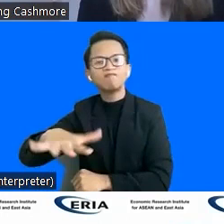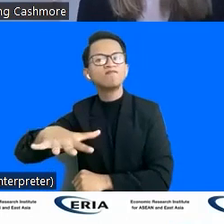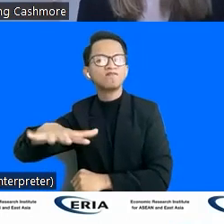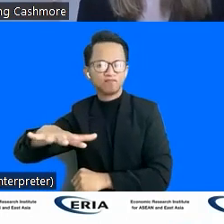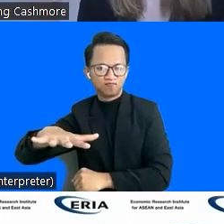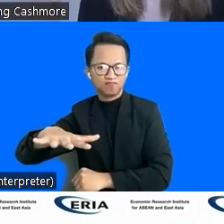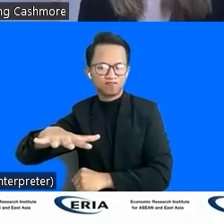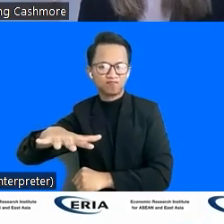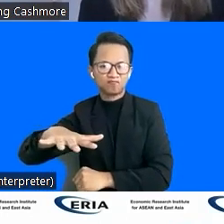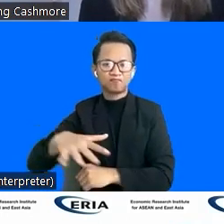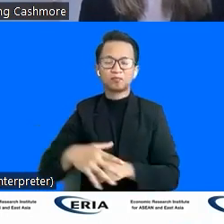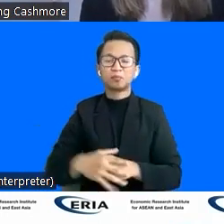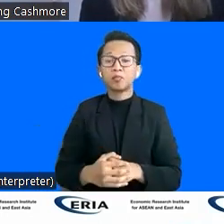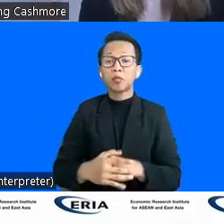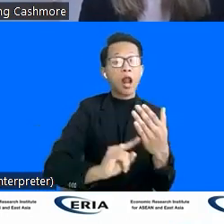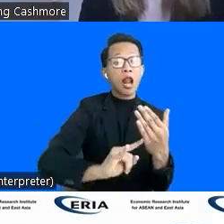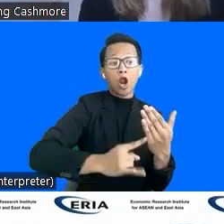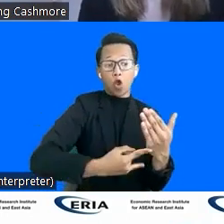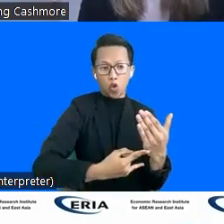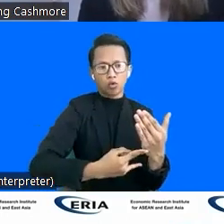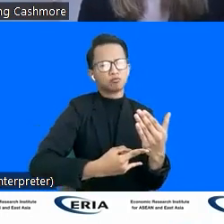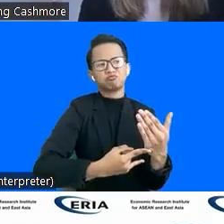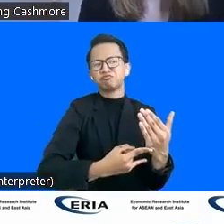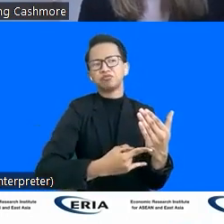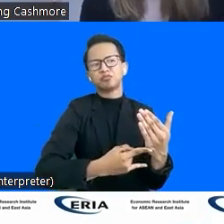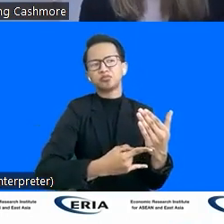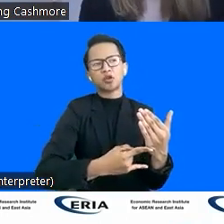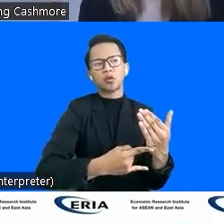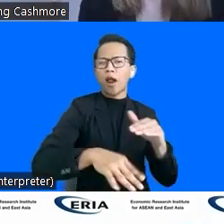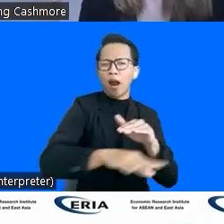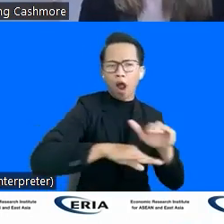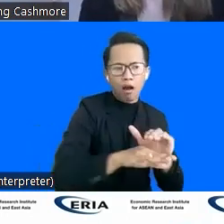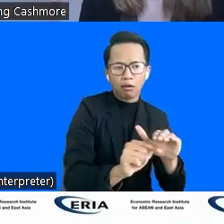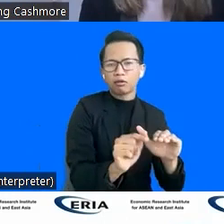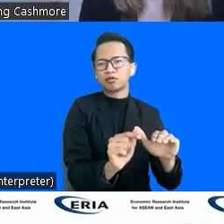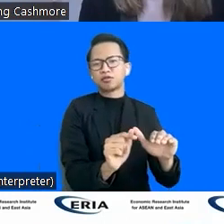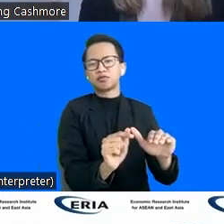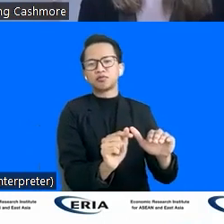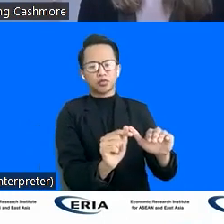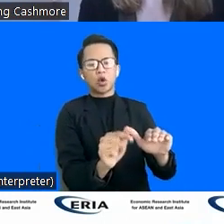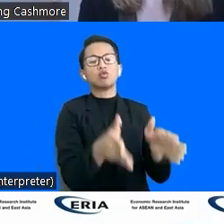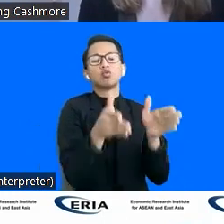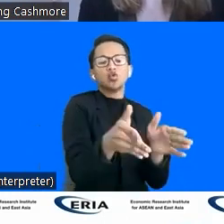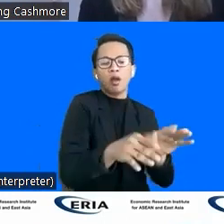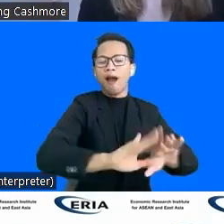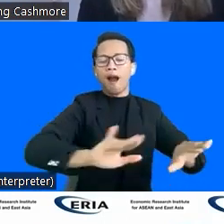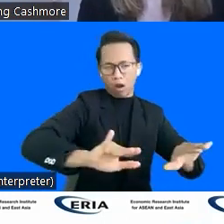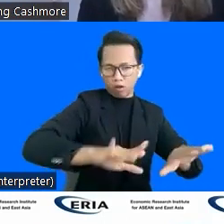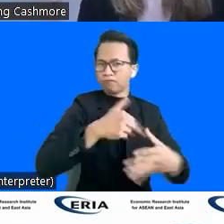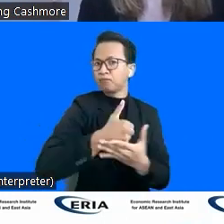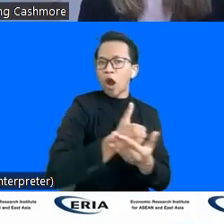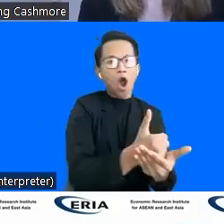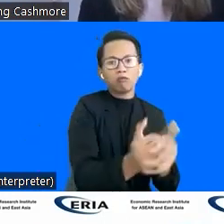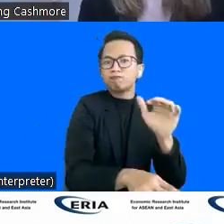Essential assistive technology just on a basic level can can help level the playing field for students. And there is some